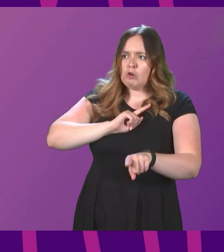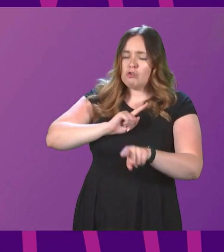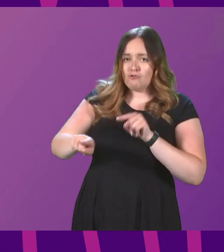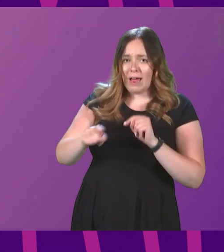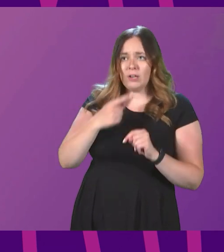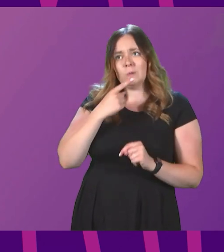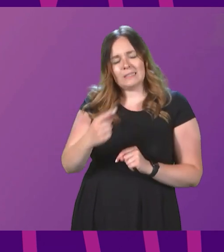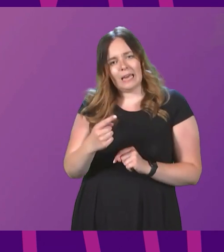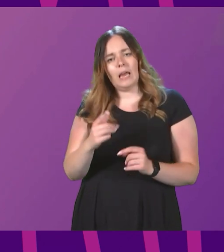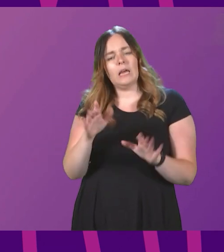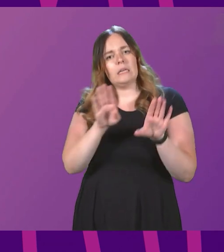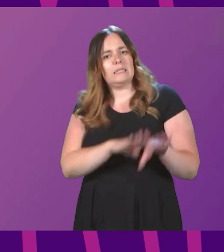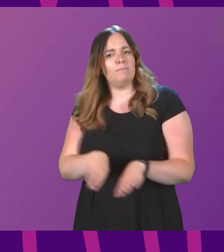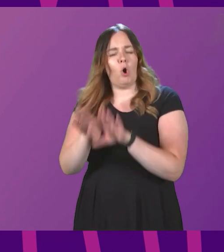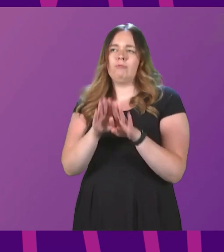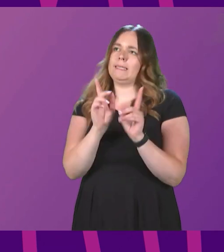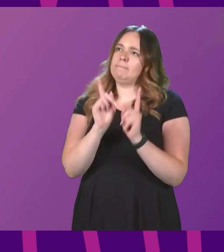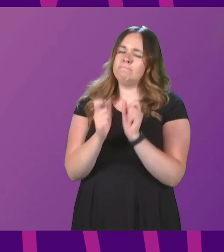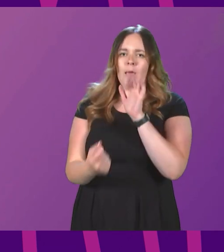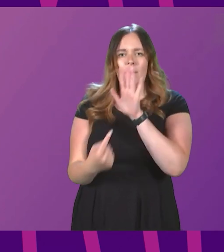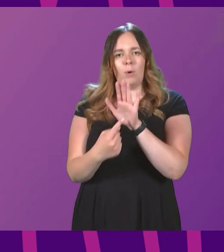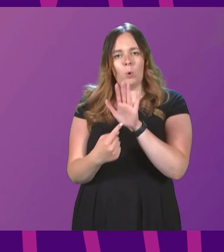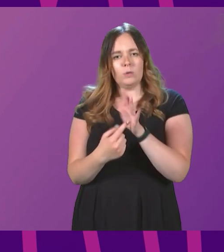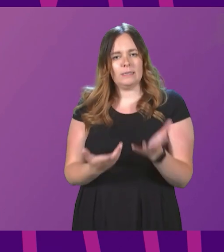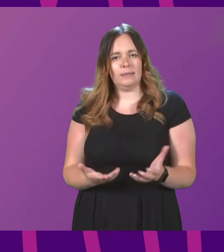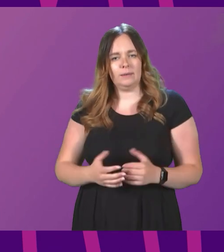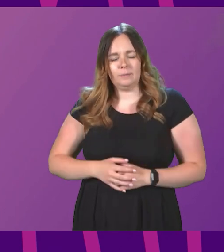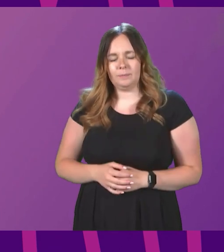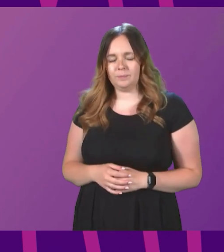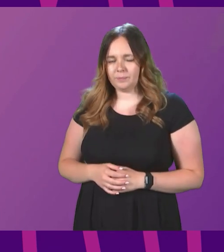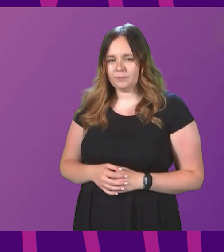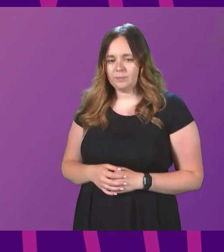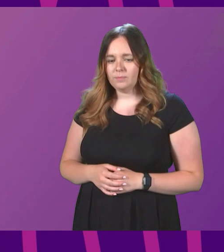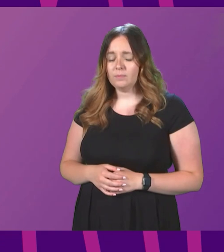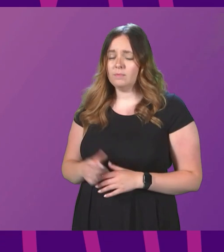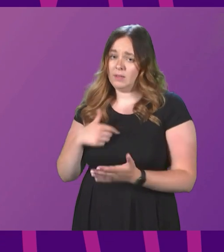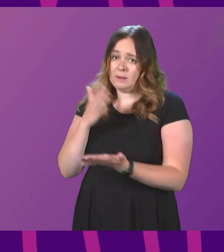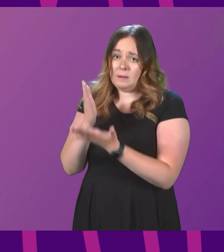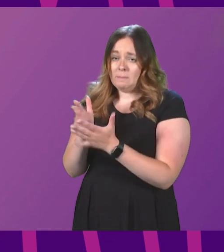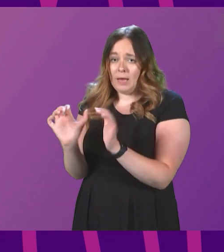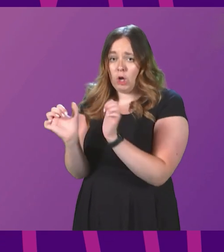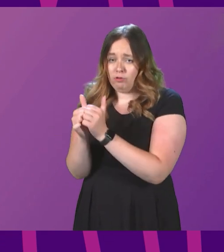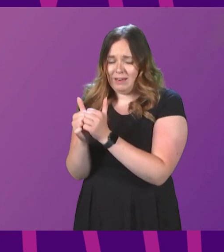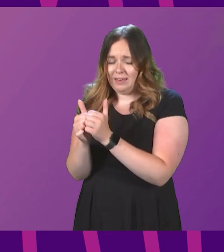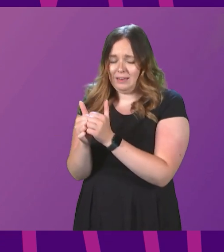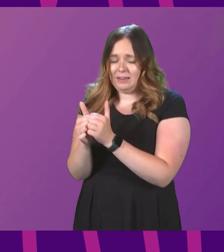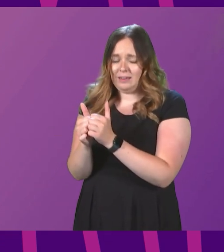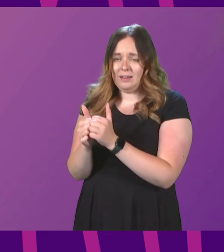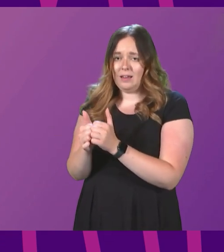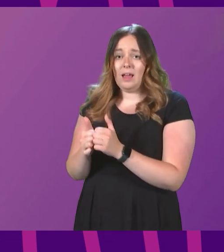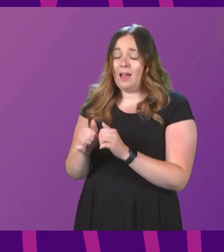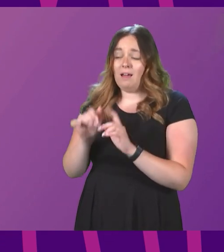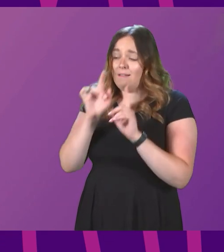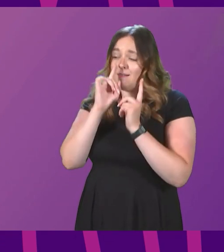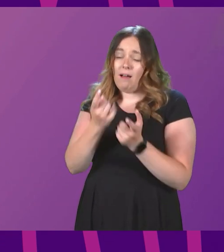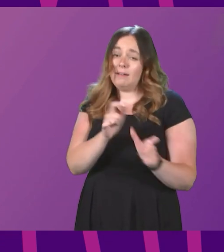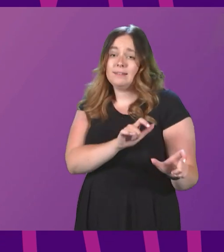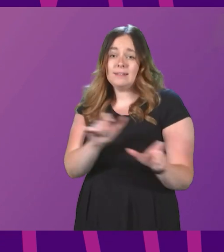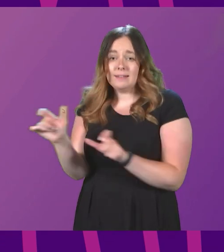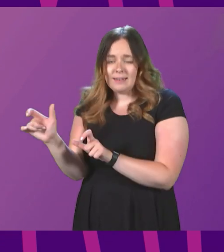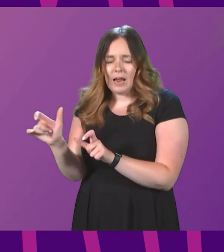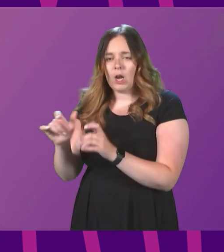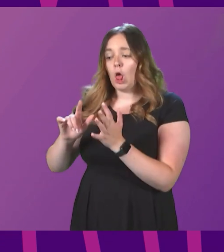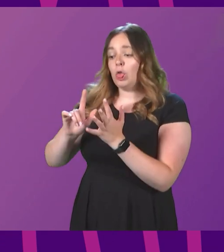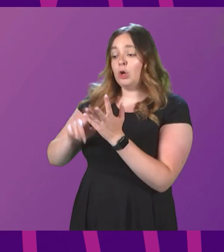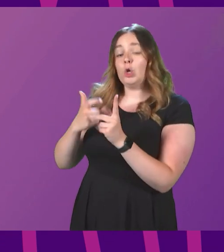claim that democracy matters? First Minister. I absolutely agree with that and it won't be sustained. The